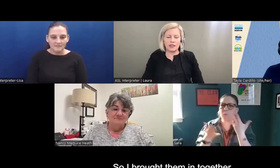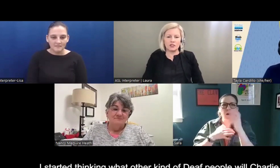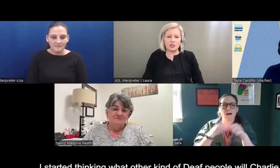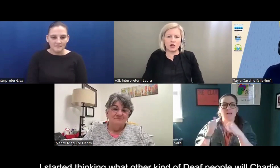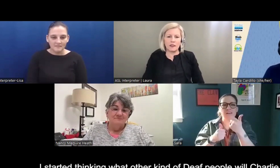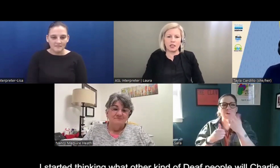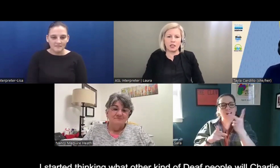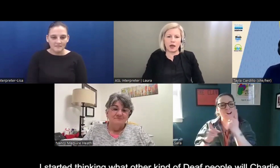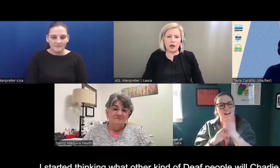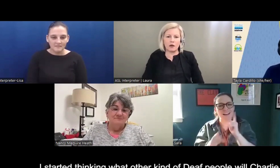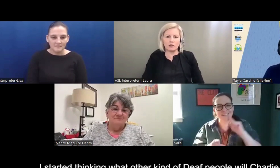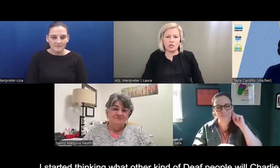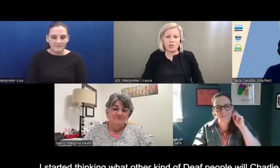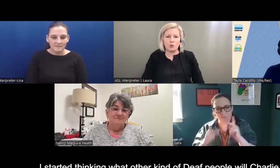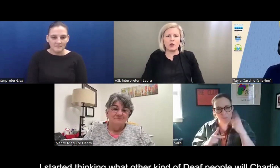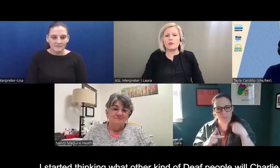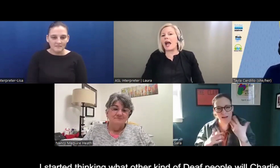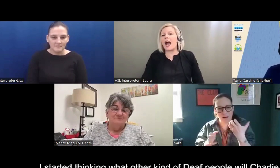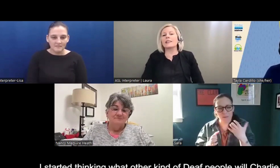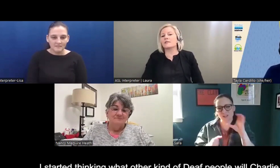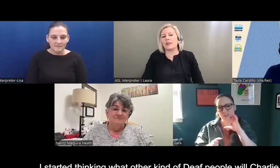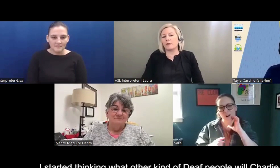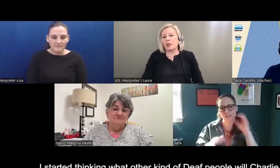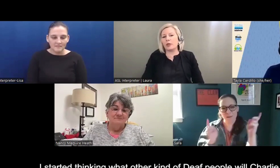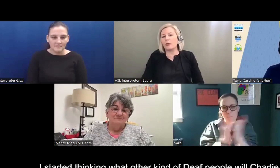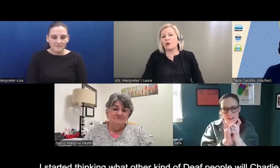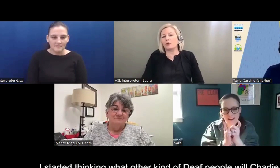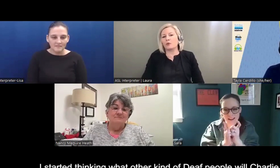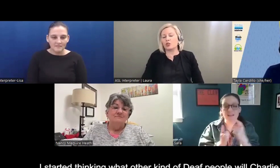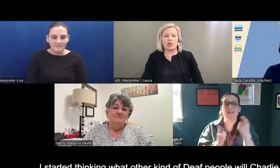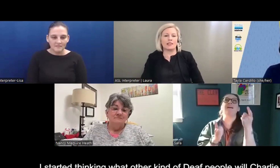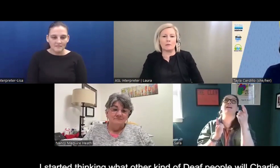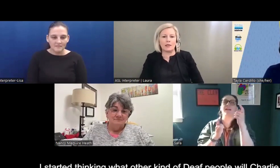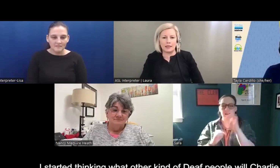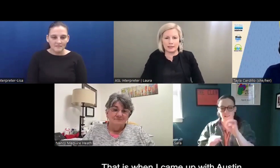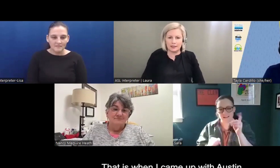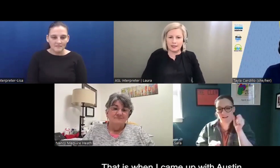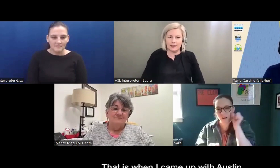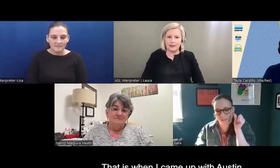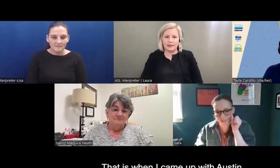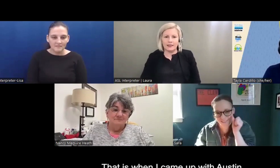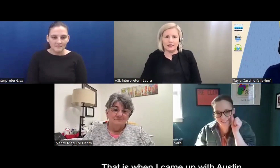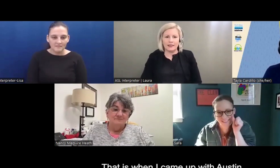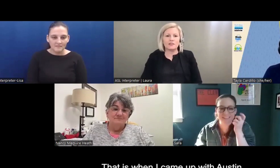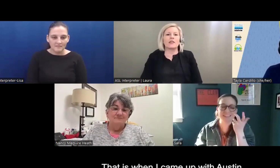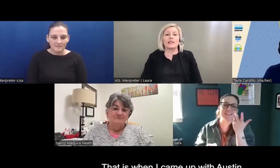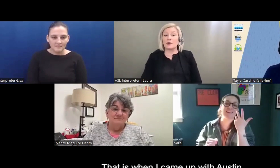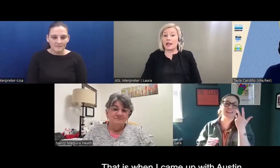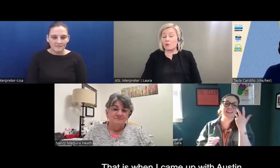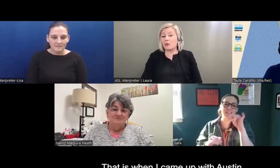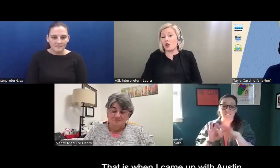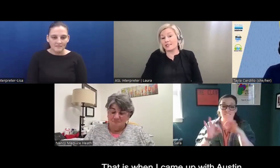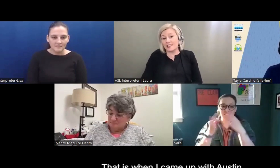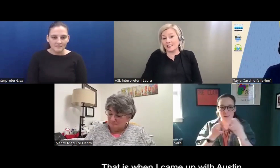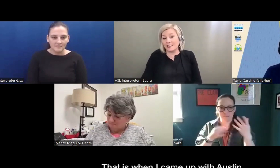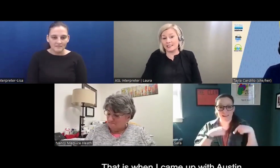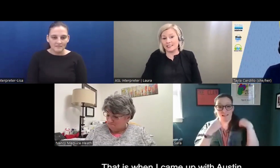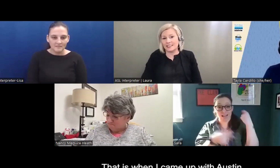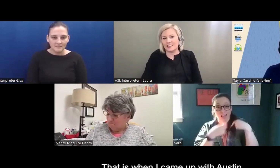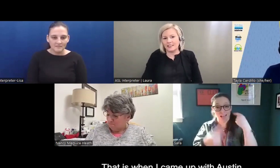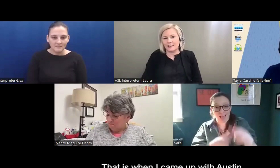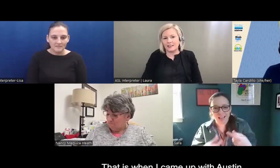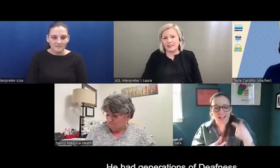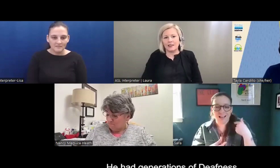And then I started thinking about what other kind of deaf people would Charlie meet? And so that's when I came up with Austin